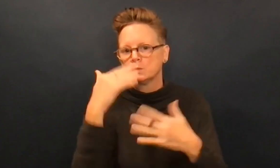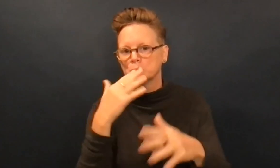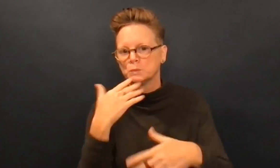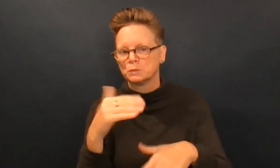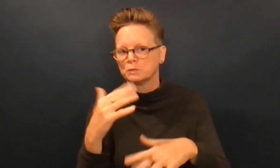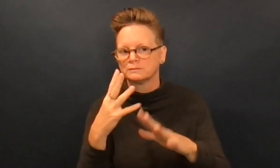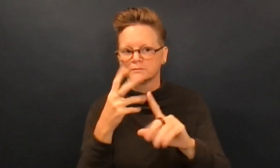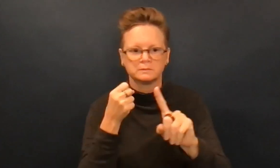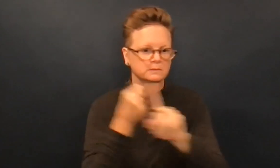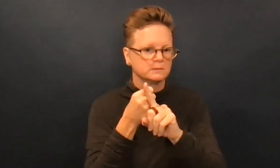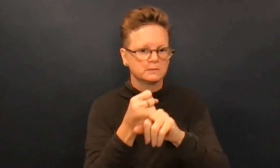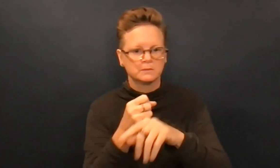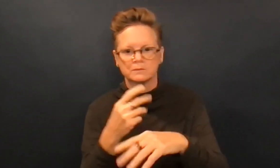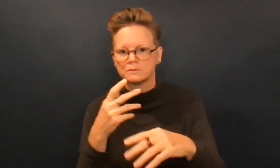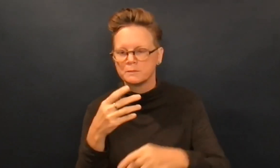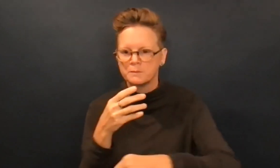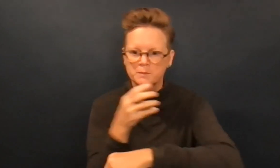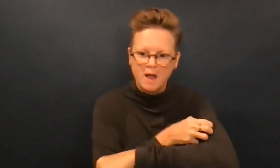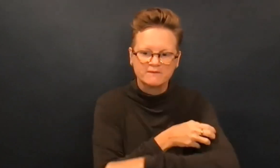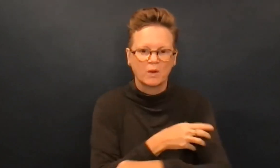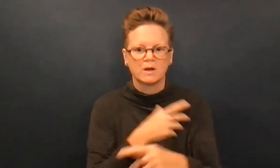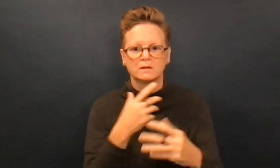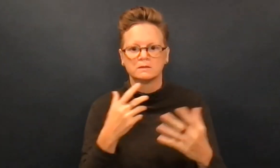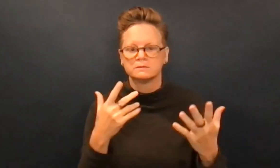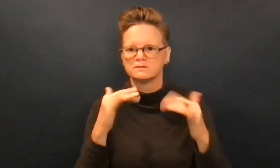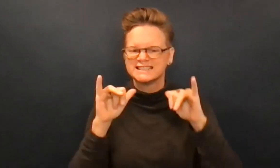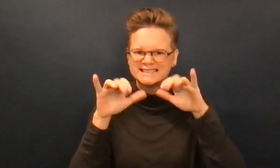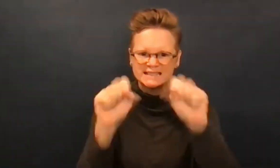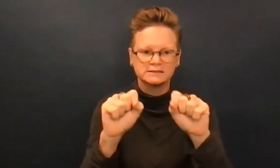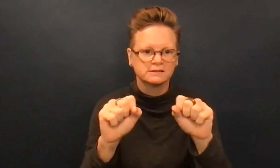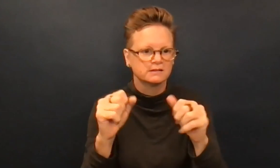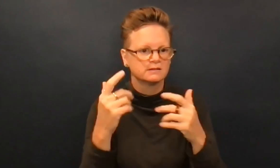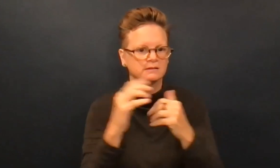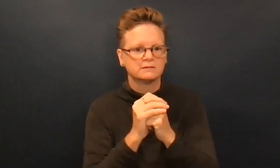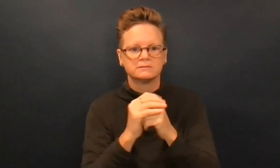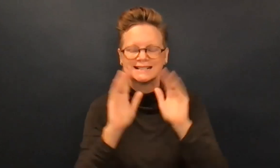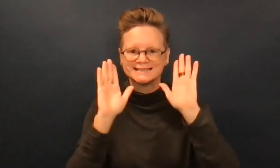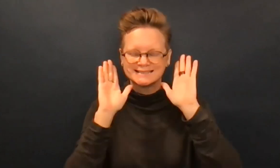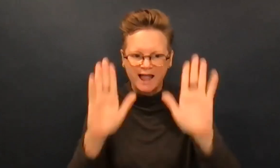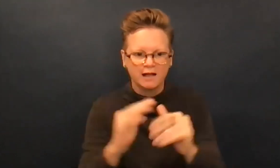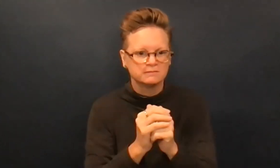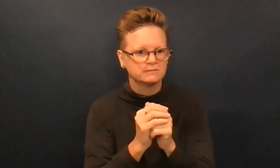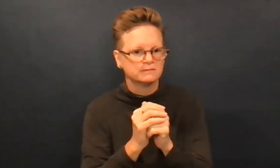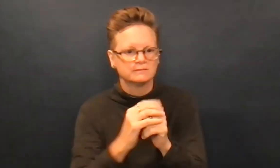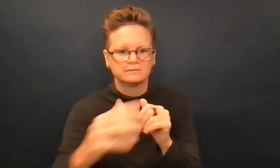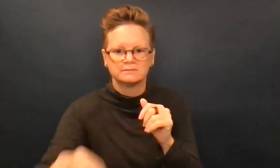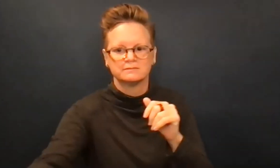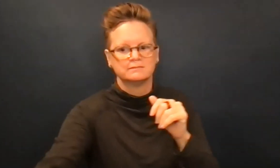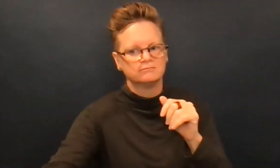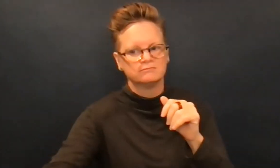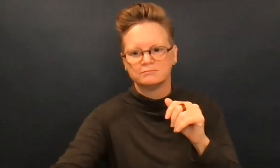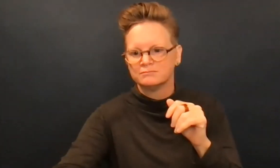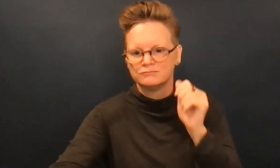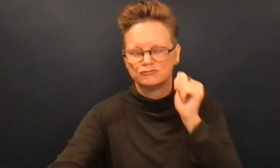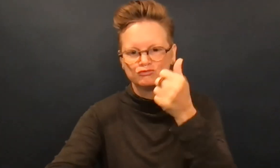comments about your presentation and how significant and impactful it was and lots of affirming